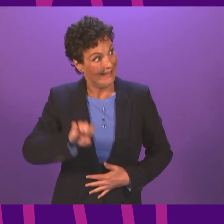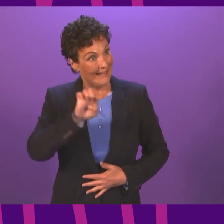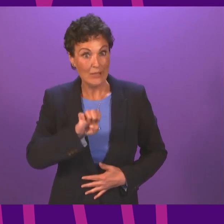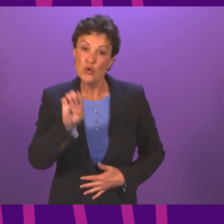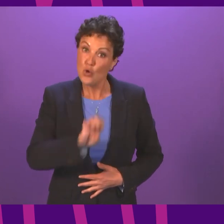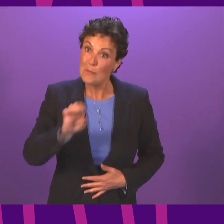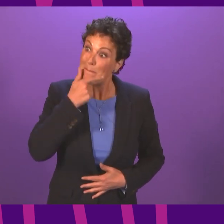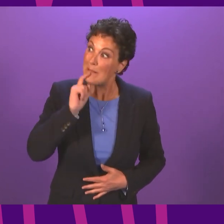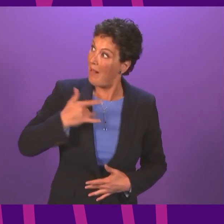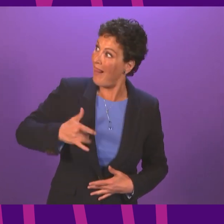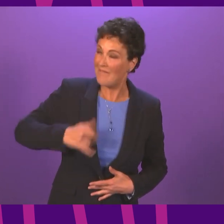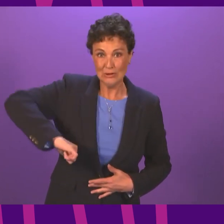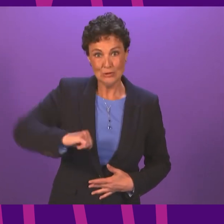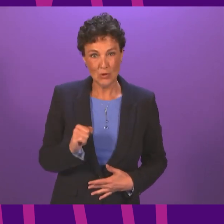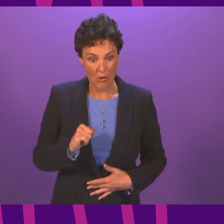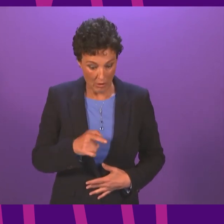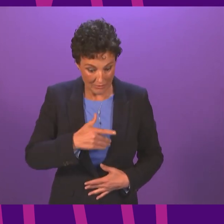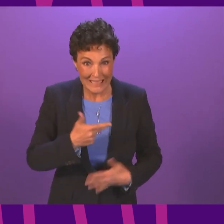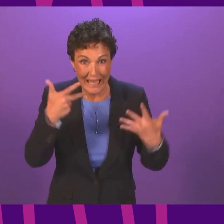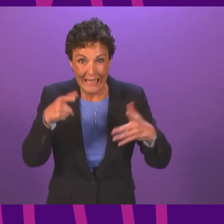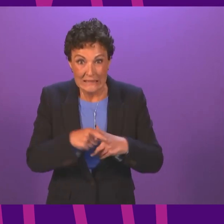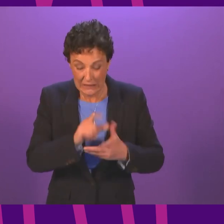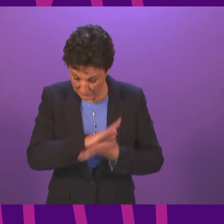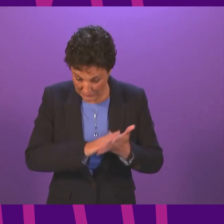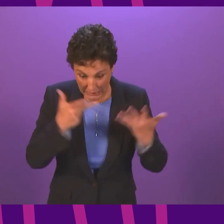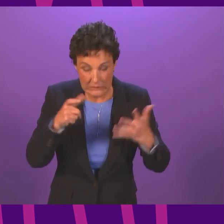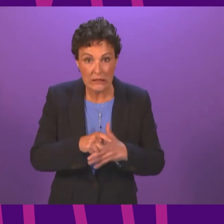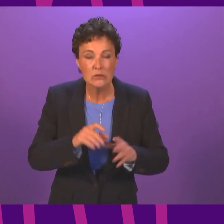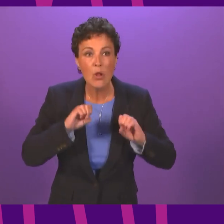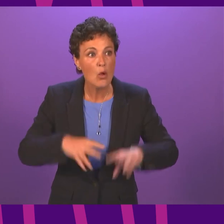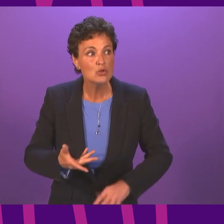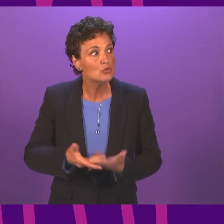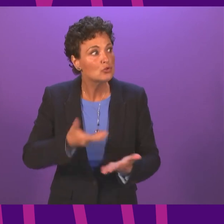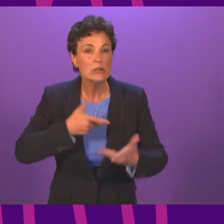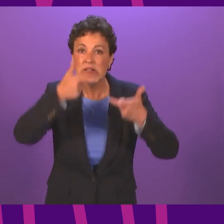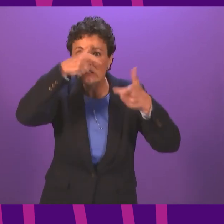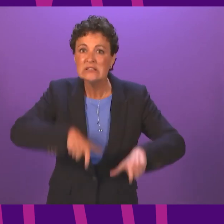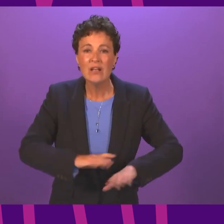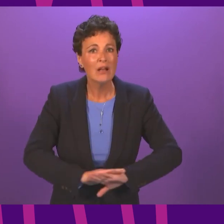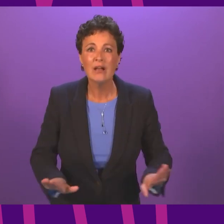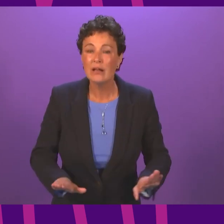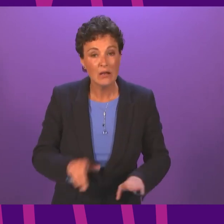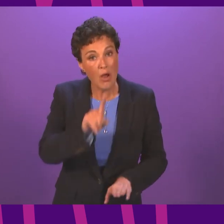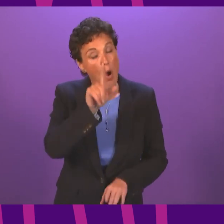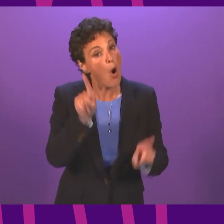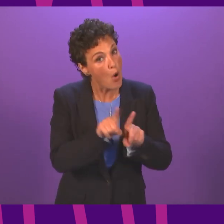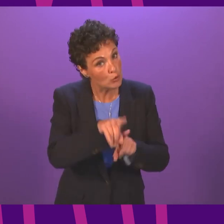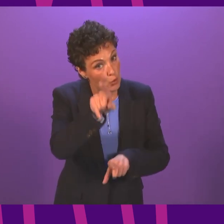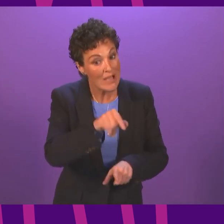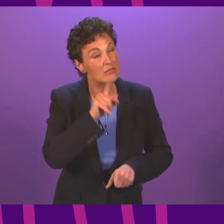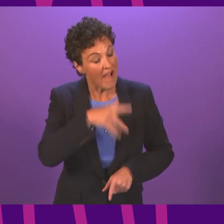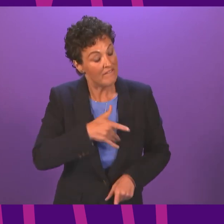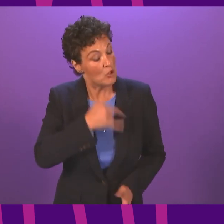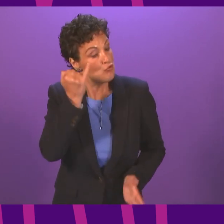it would simply be unacceptable for people to lose their rights overnight it is of course wrong that EU nationals living here are being